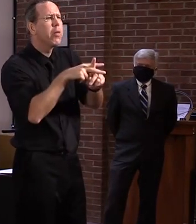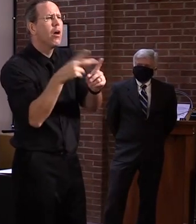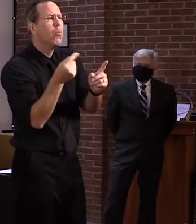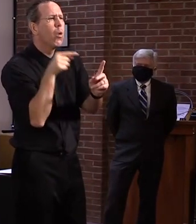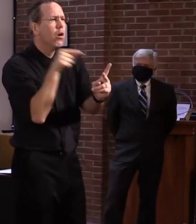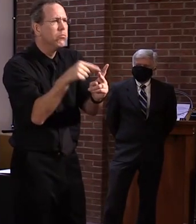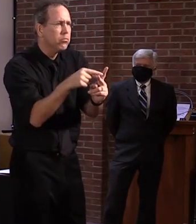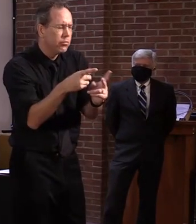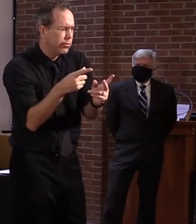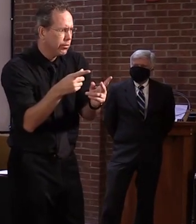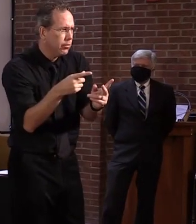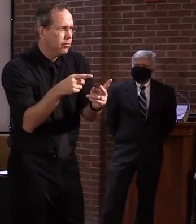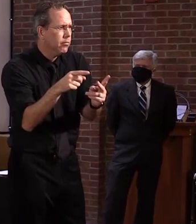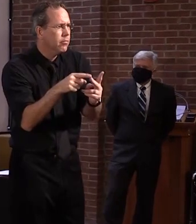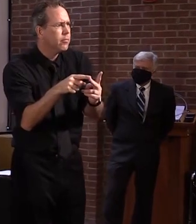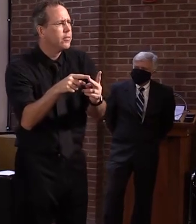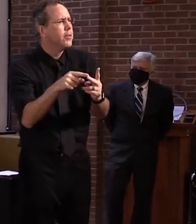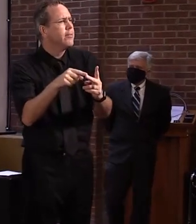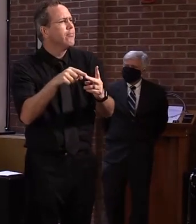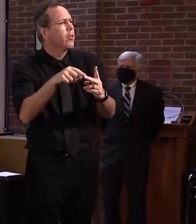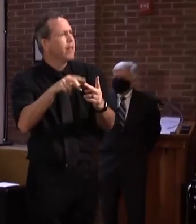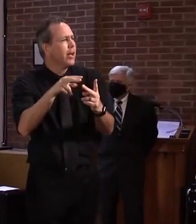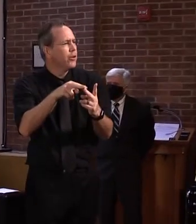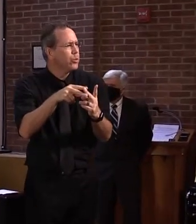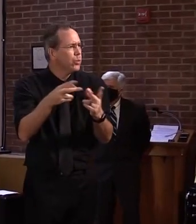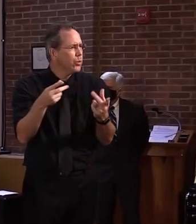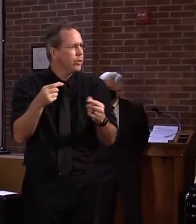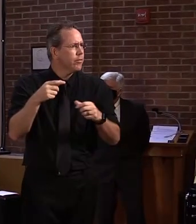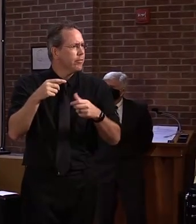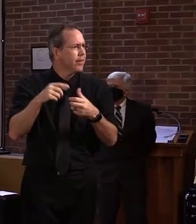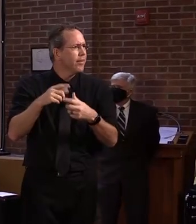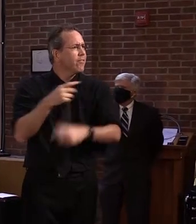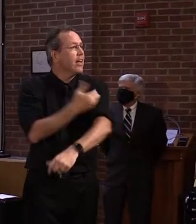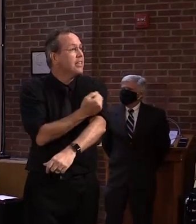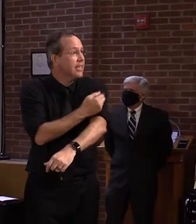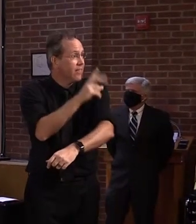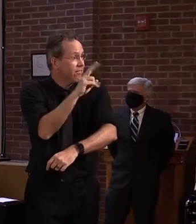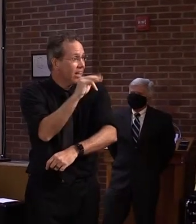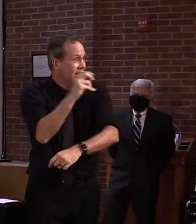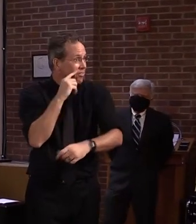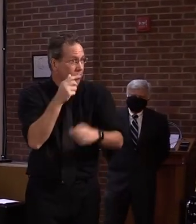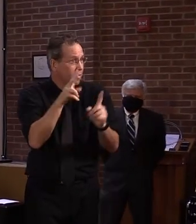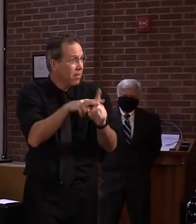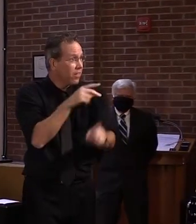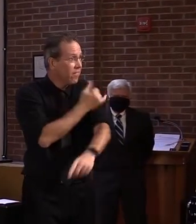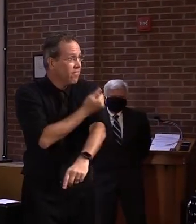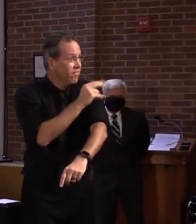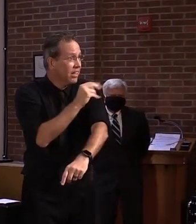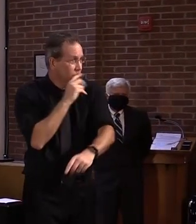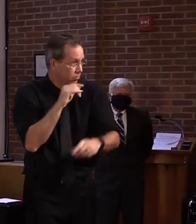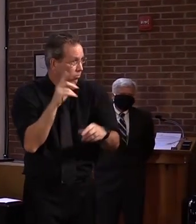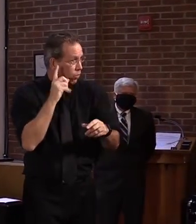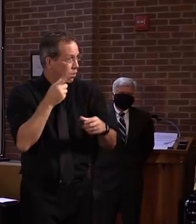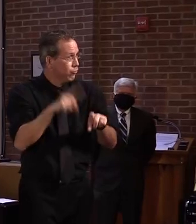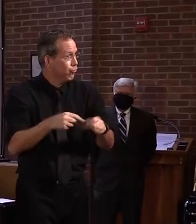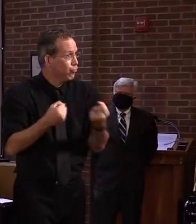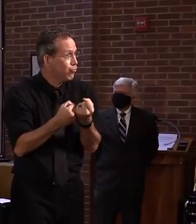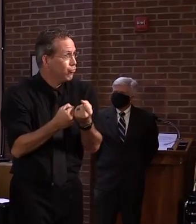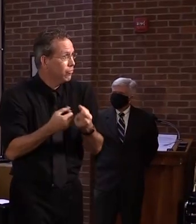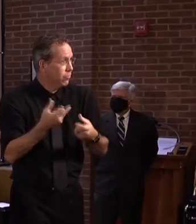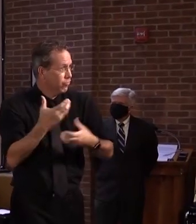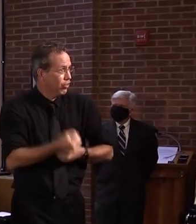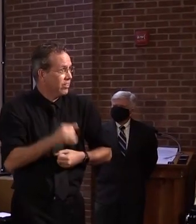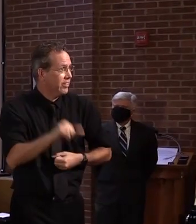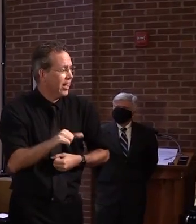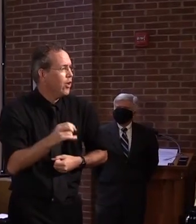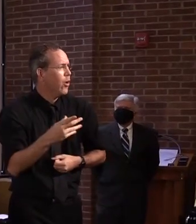I didn't think that you were in a position to put political pressure on the FDA, but yes, you probably aren't.